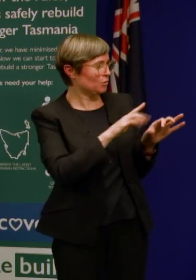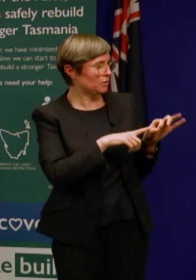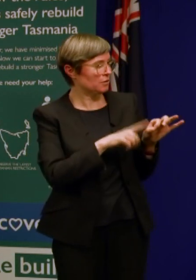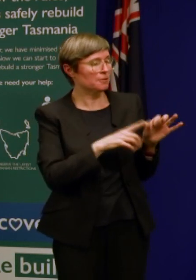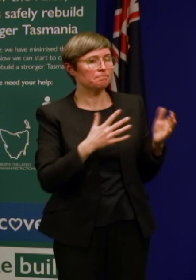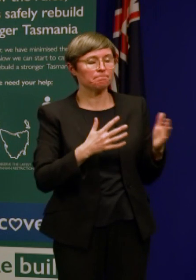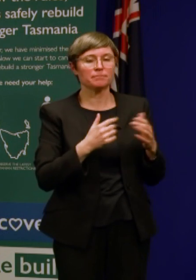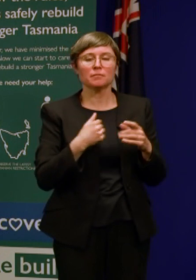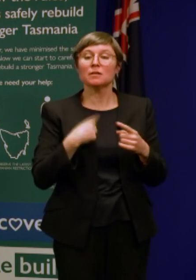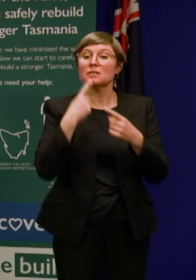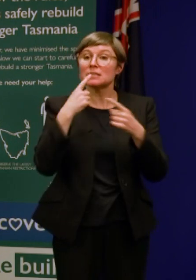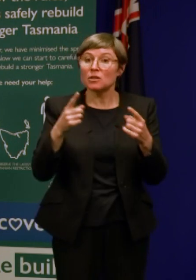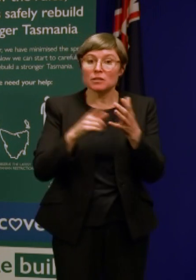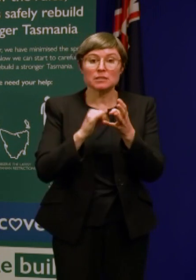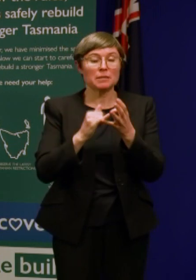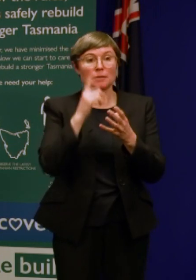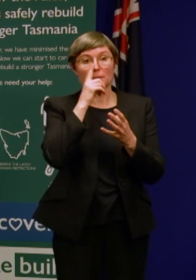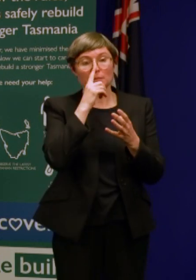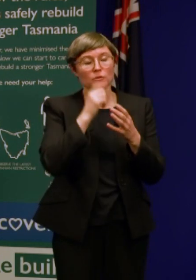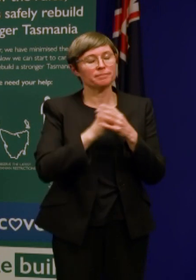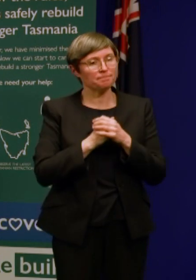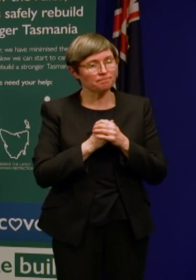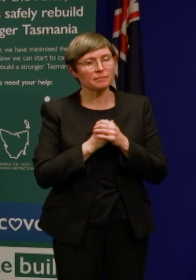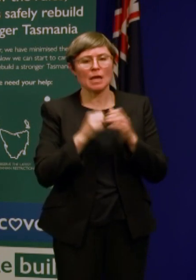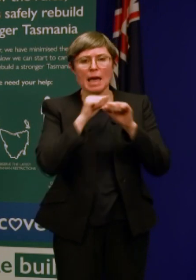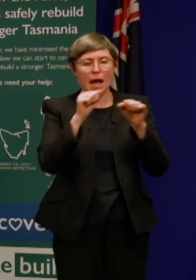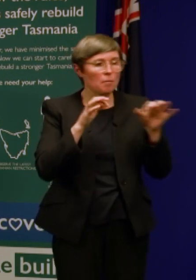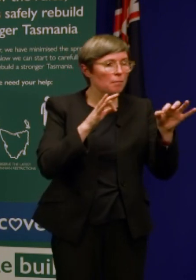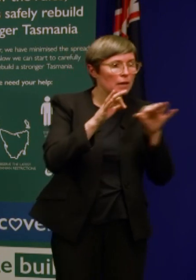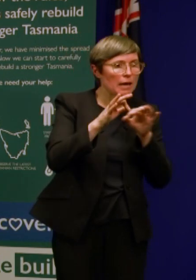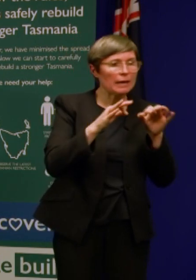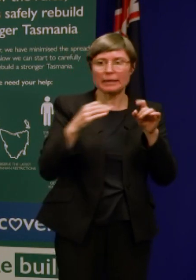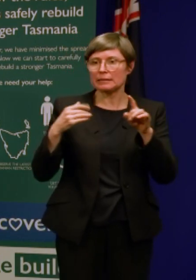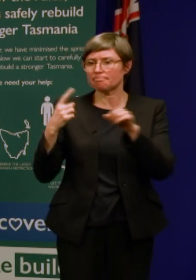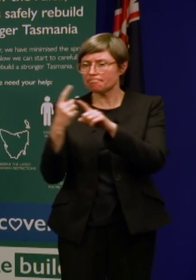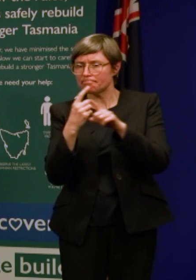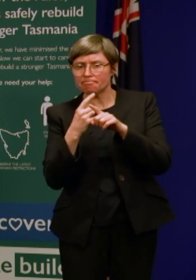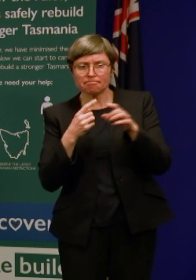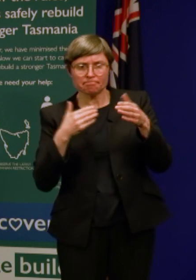Tasmanians, you know, the steps that we have put in place here both in terms of our borders,